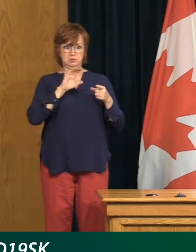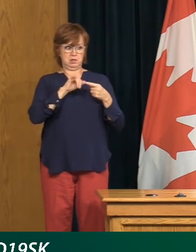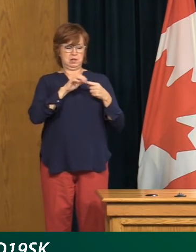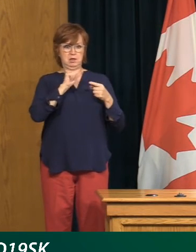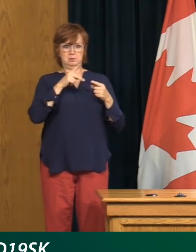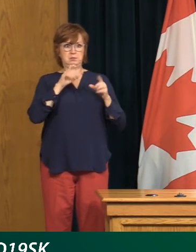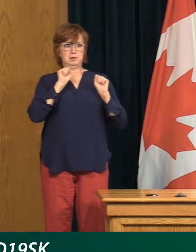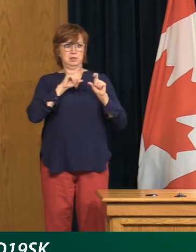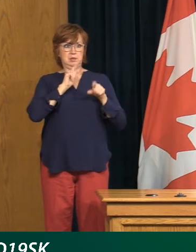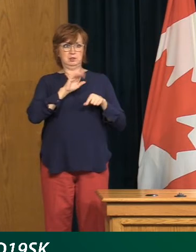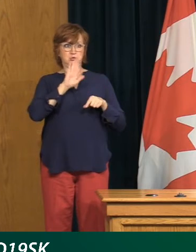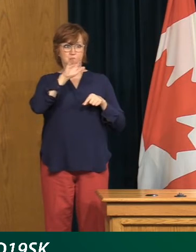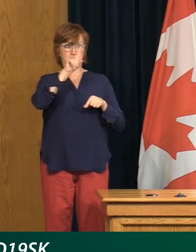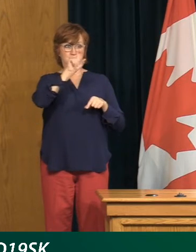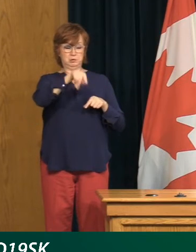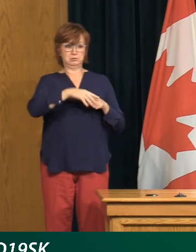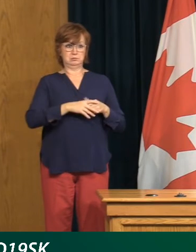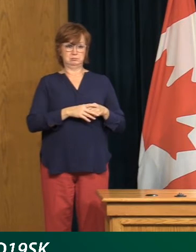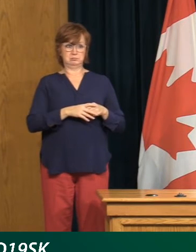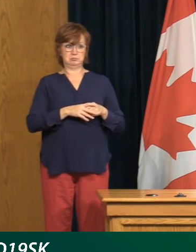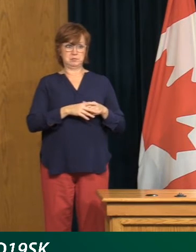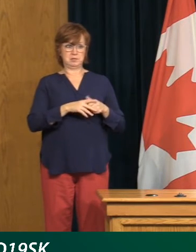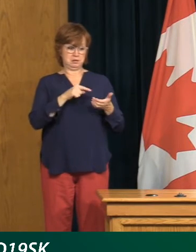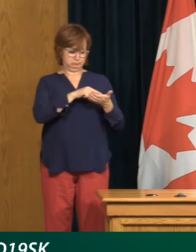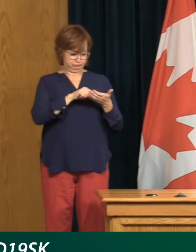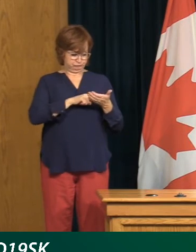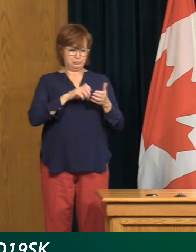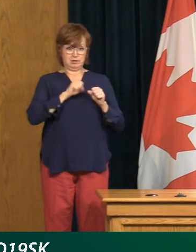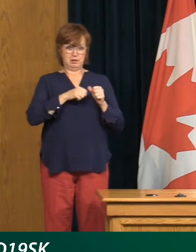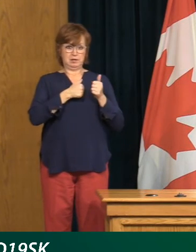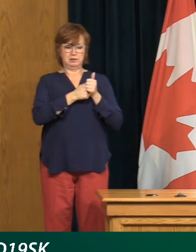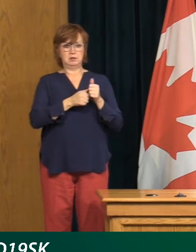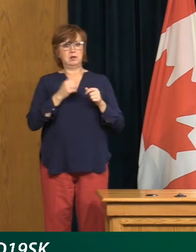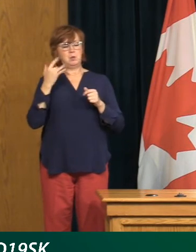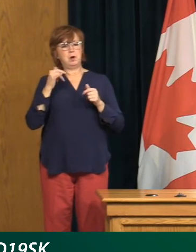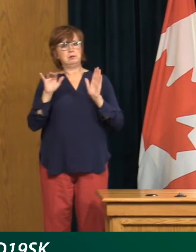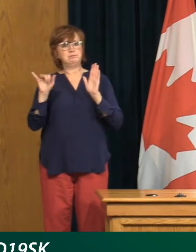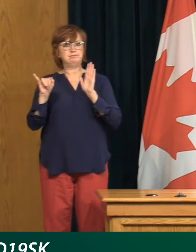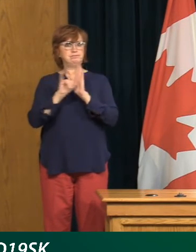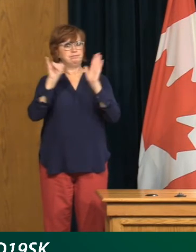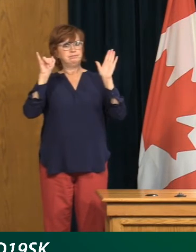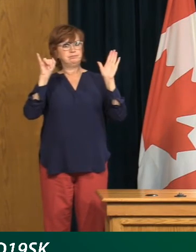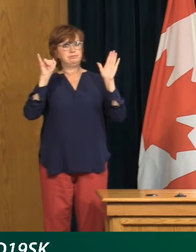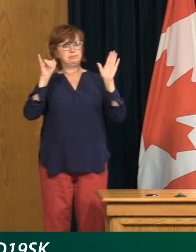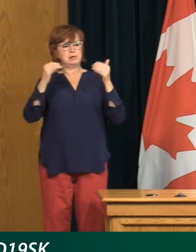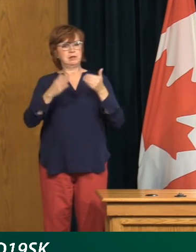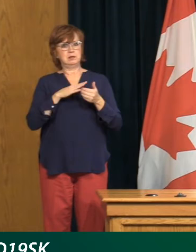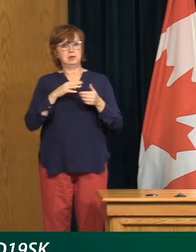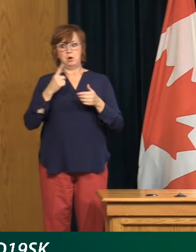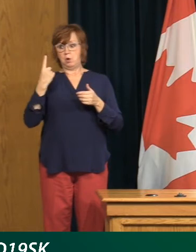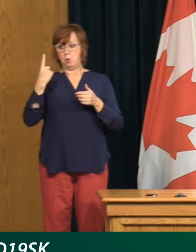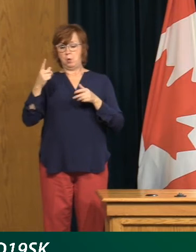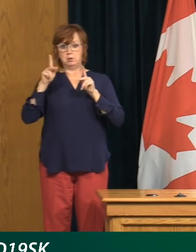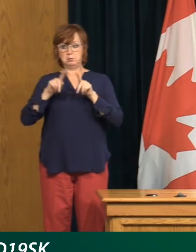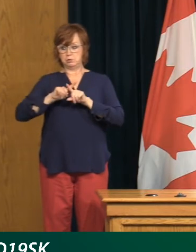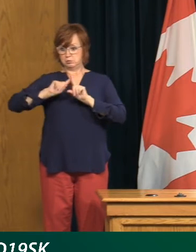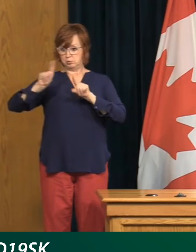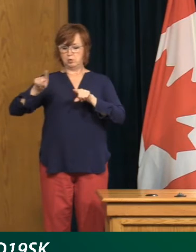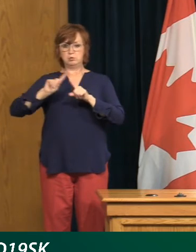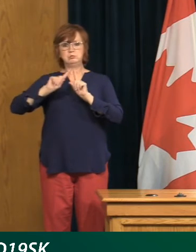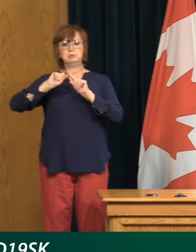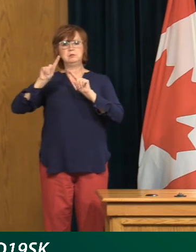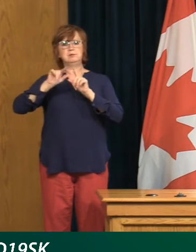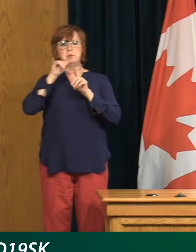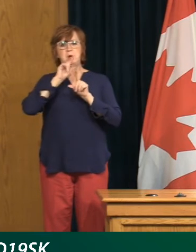what you have said. But at this point, obviously, if a person has gone to more than one venue, then we do give a public service